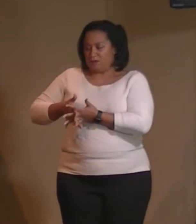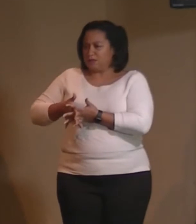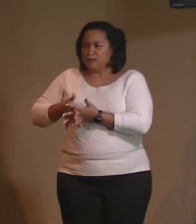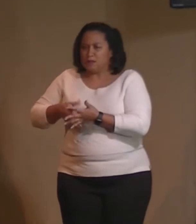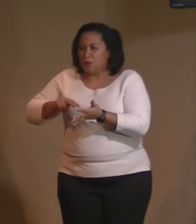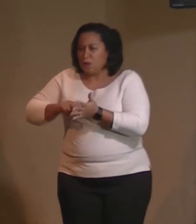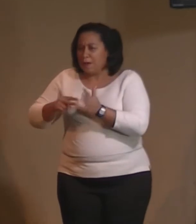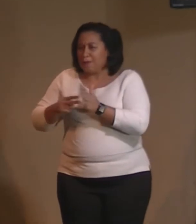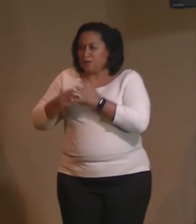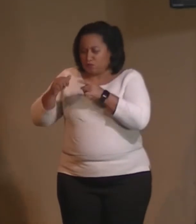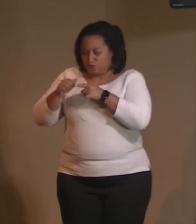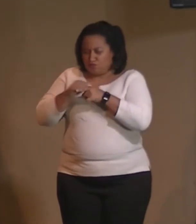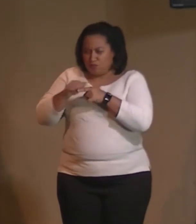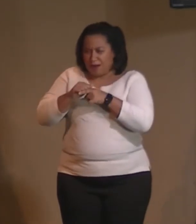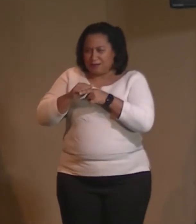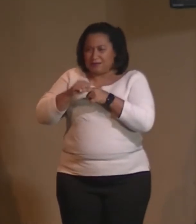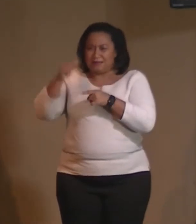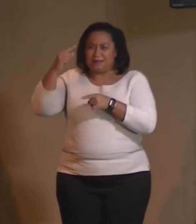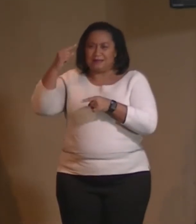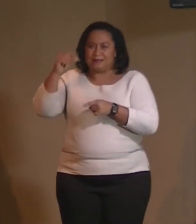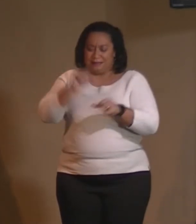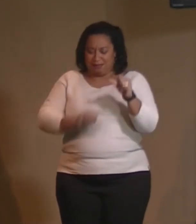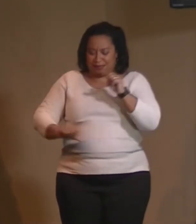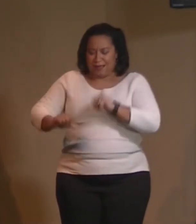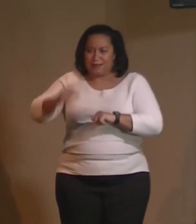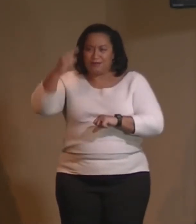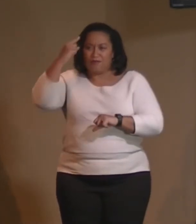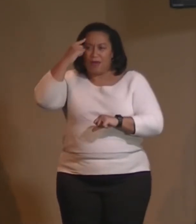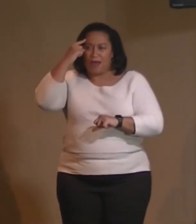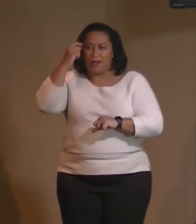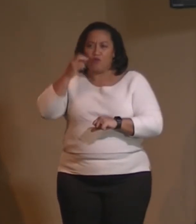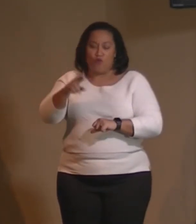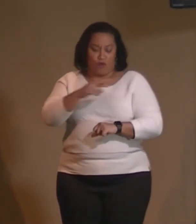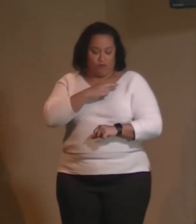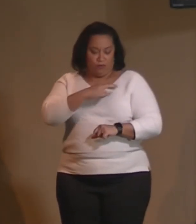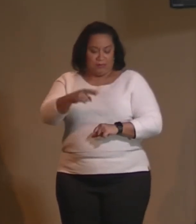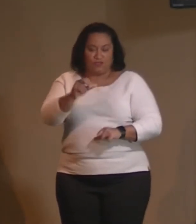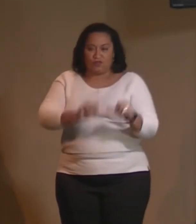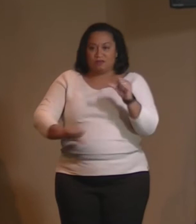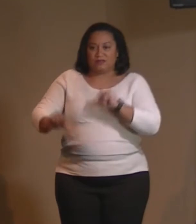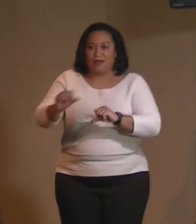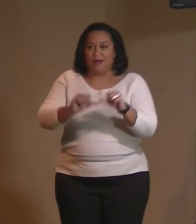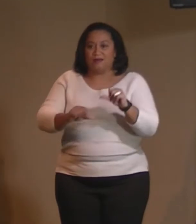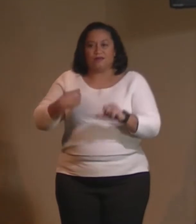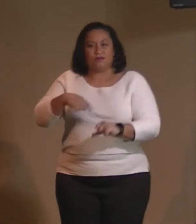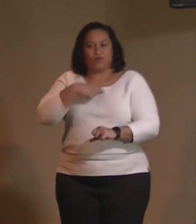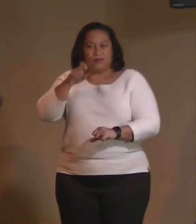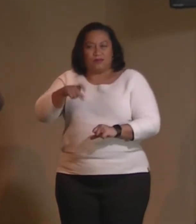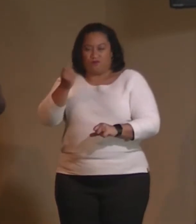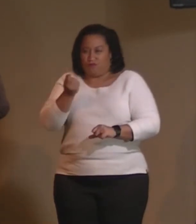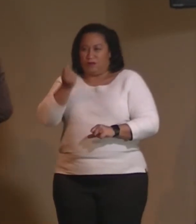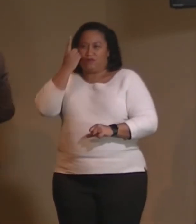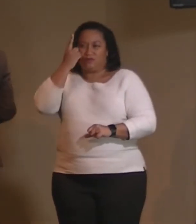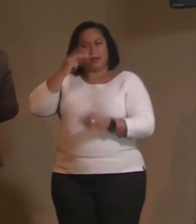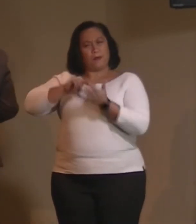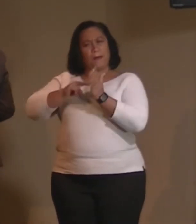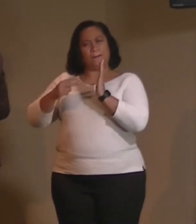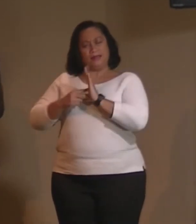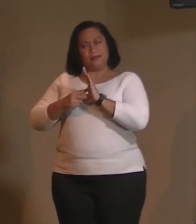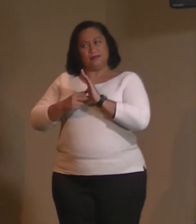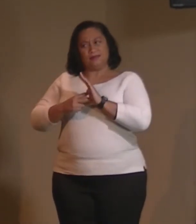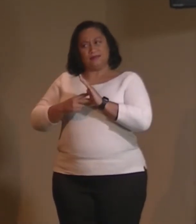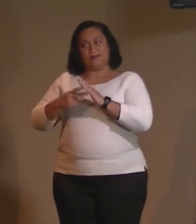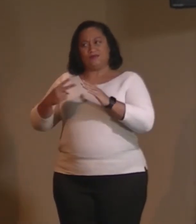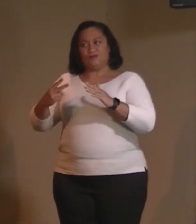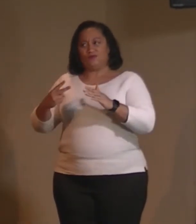means to practice science of mind or religious science, then we really have to know what that ultimately means. Having a firm